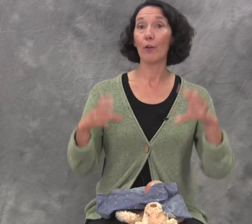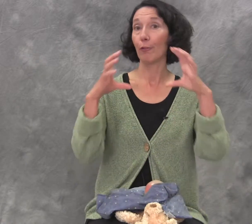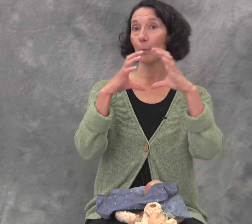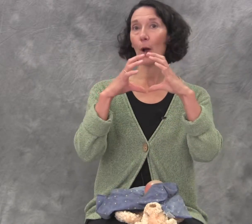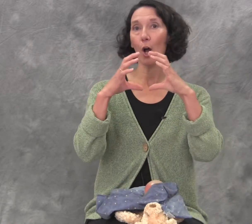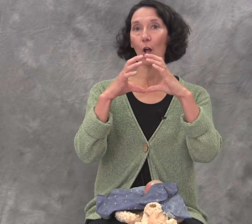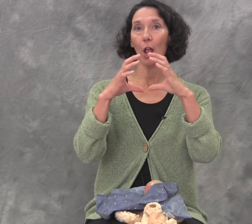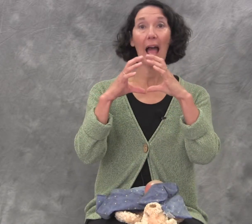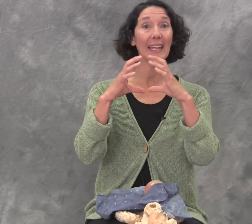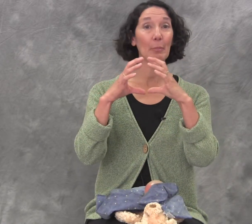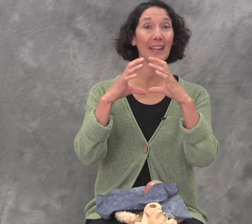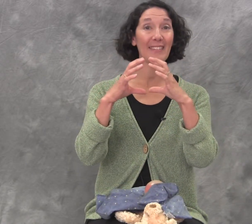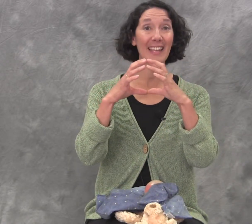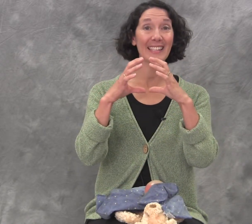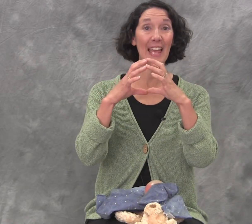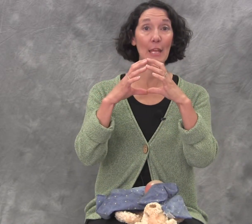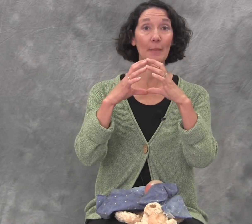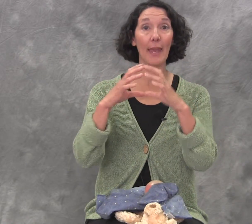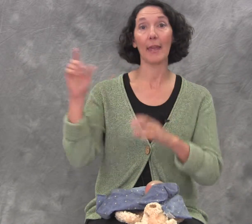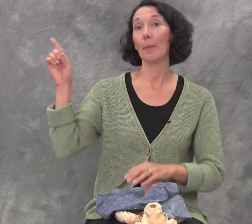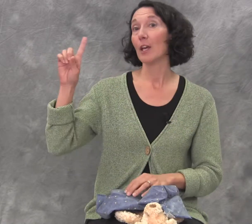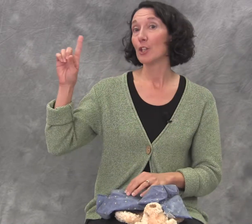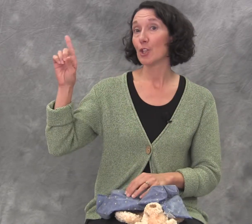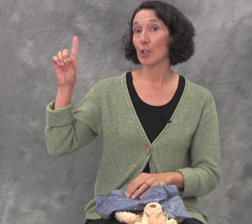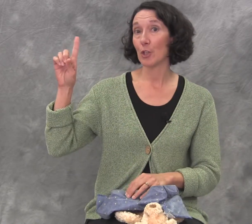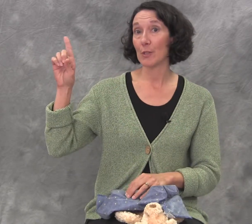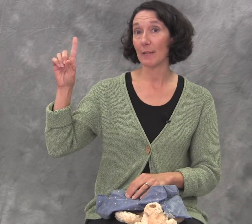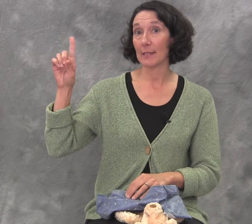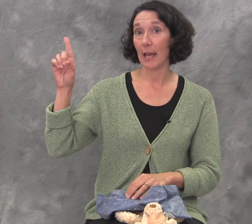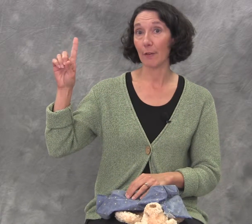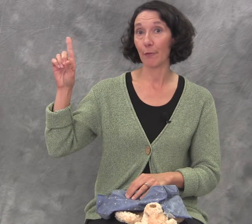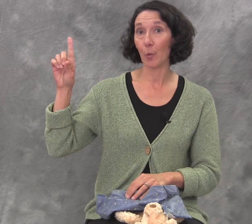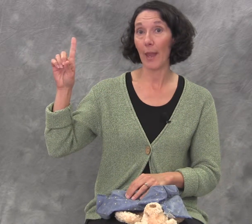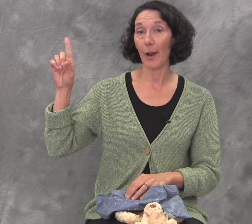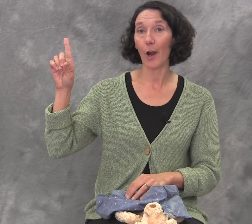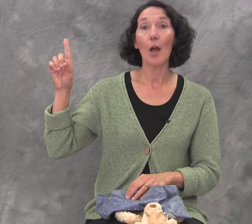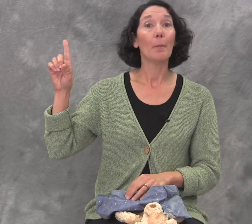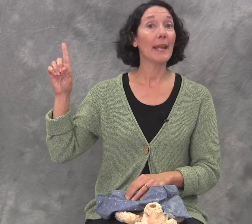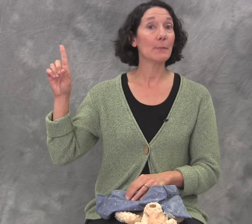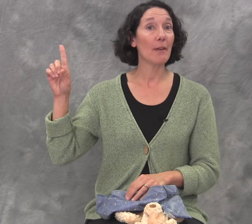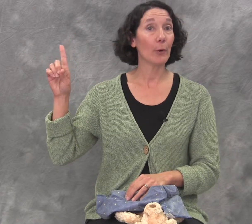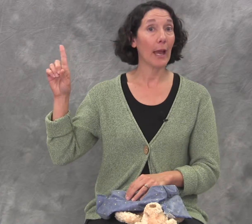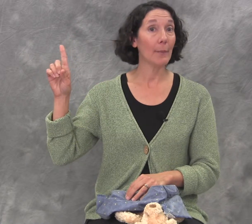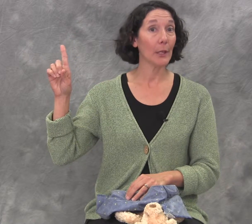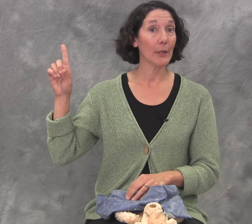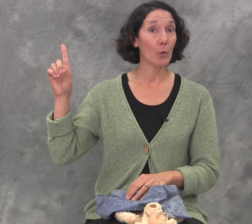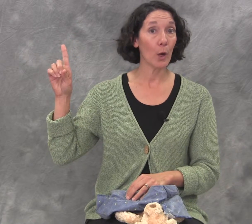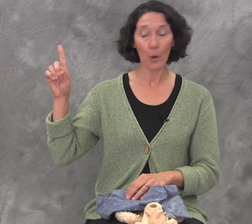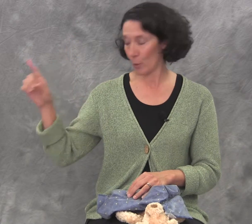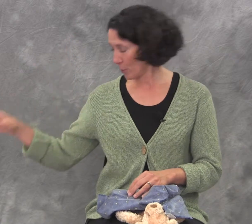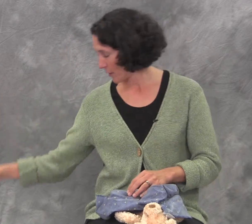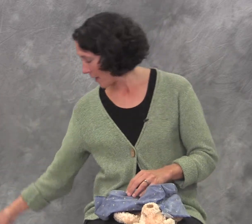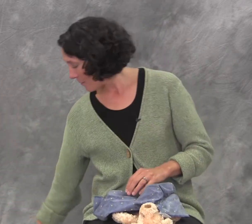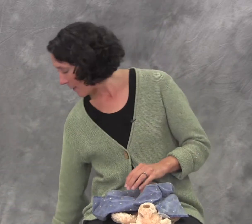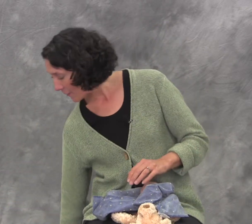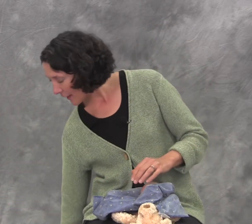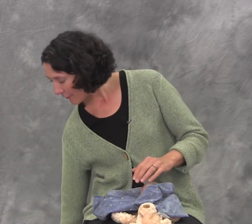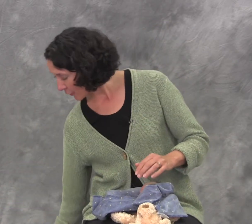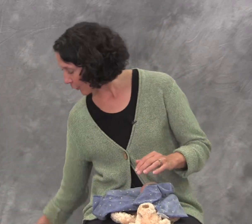for ball, I can play that same game just using the sign for where. But as my vocabulary grows, maybe I've